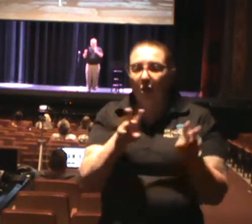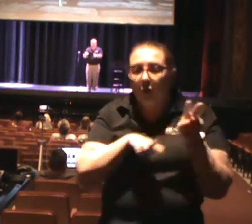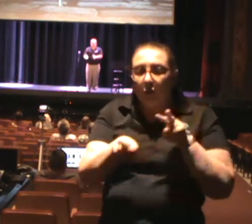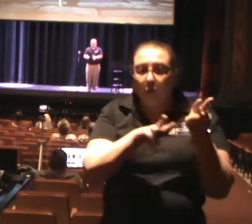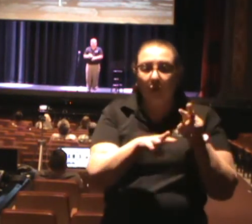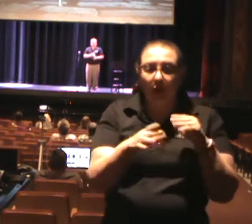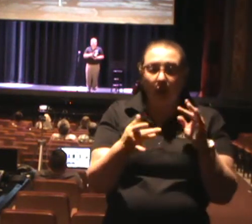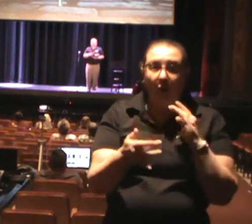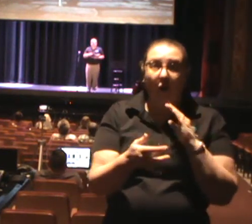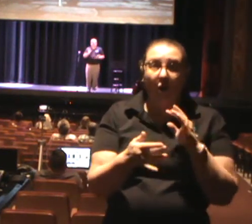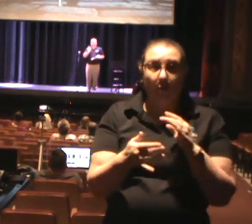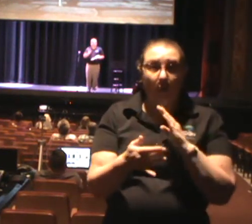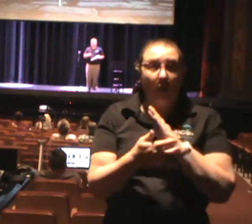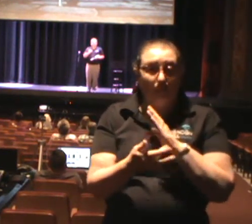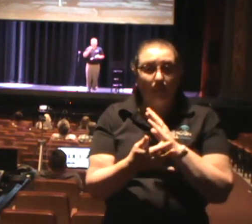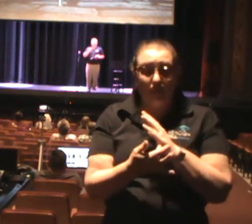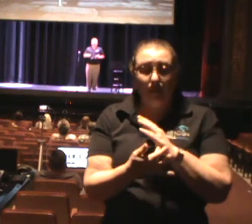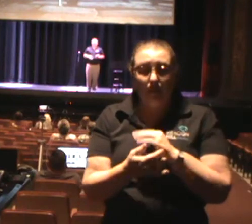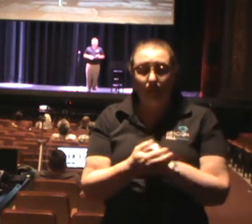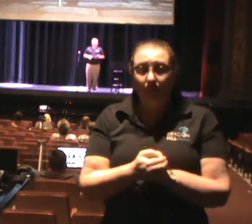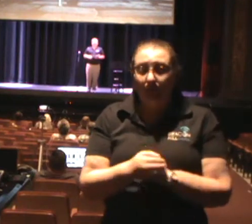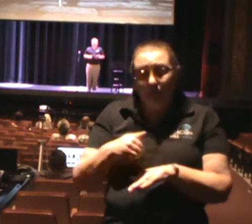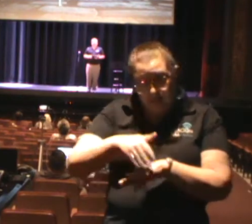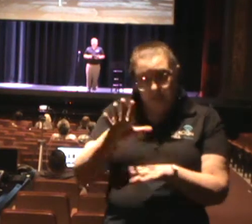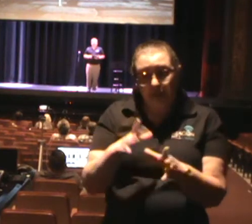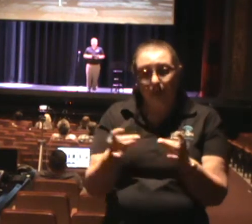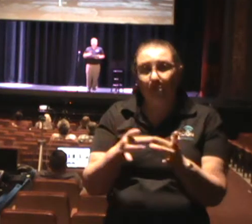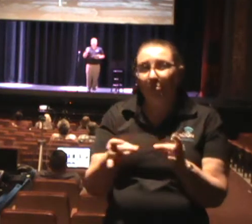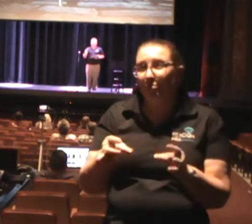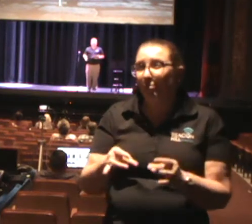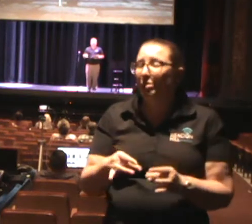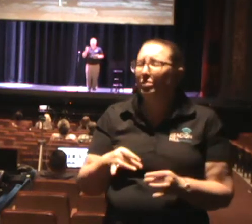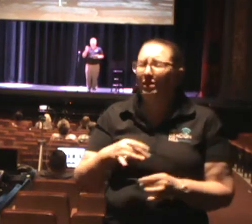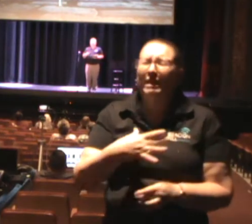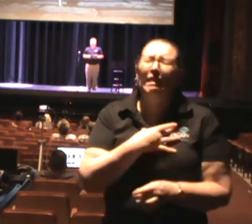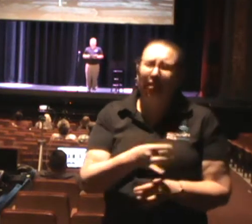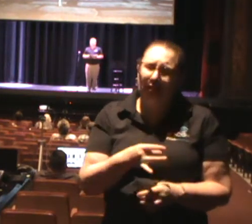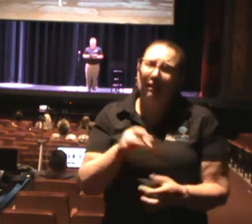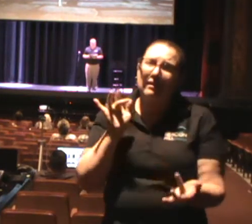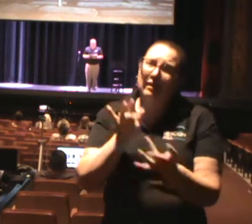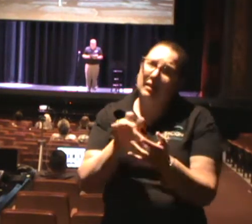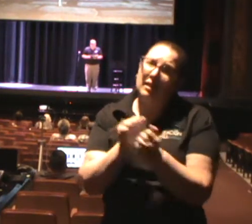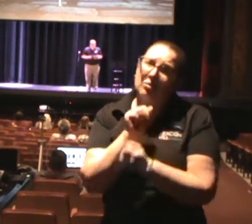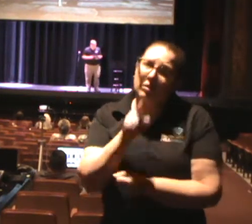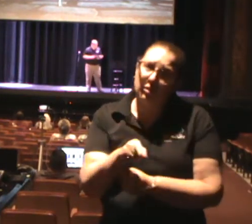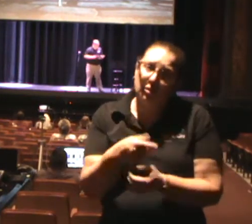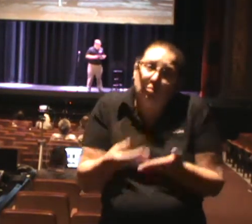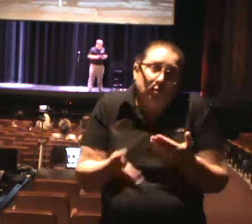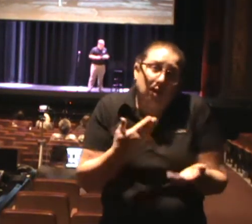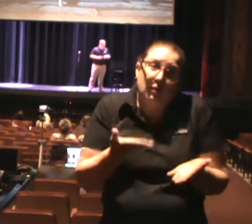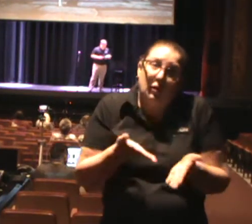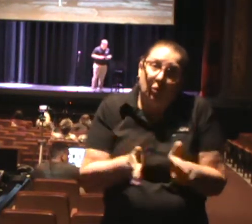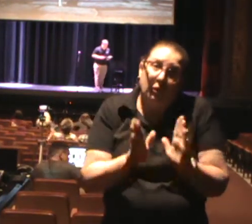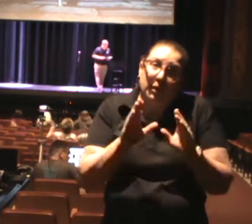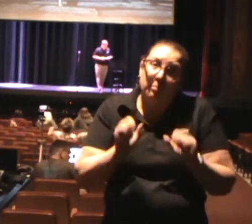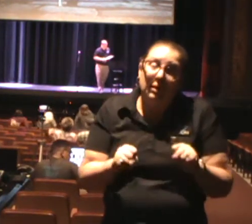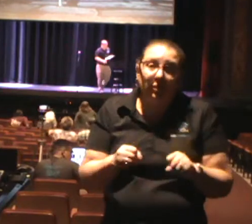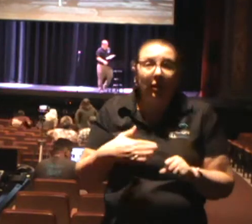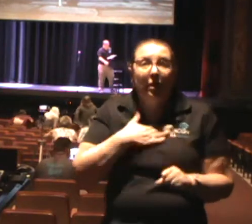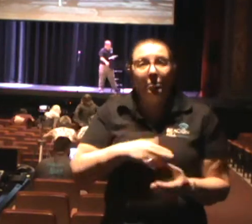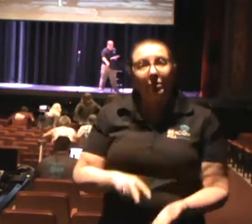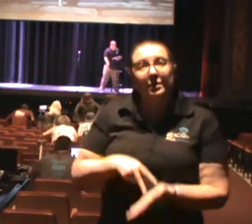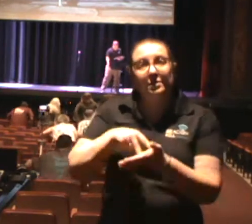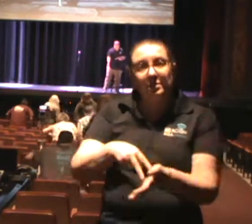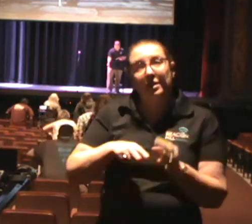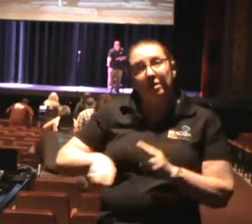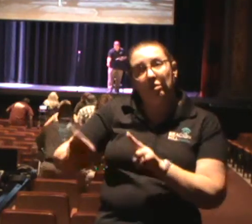Please send us a message. We'd love to connect with you any way we can. So if you're able, I invite you to stand now in honor of reading God's Word. Romans